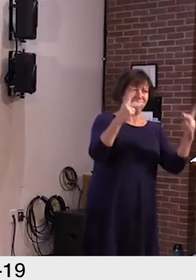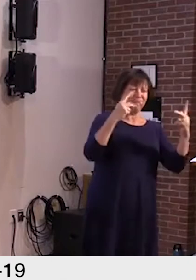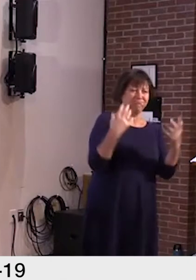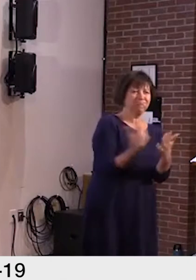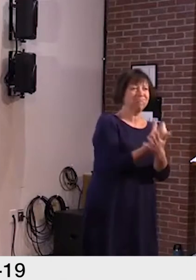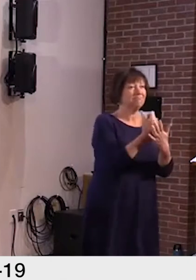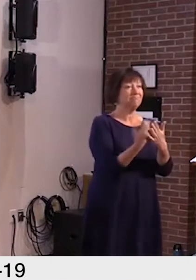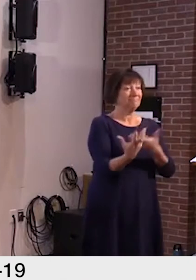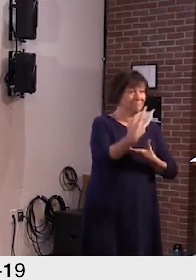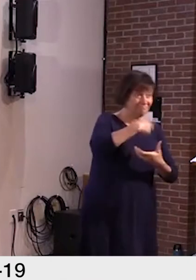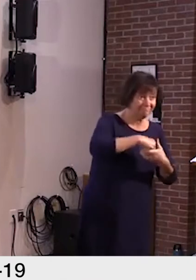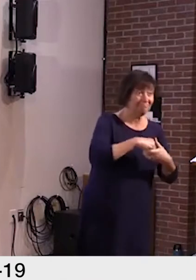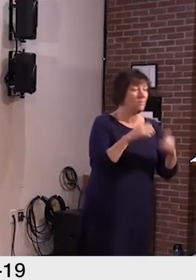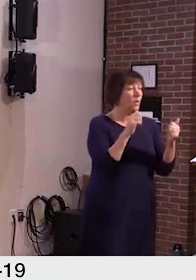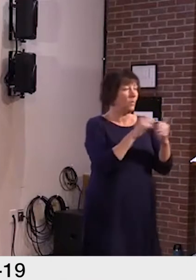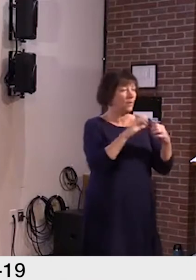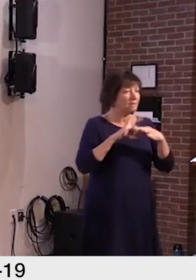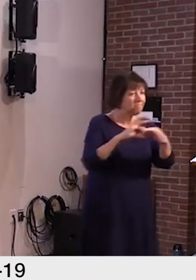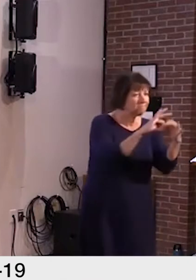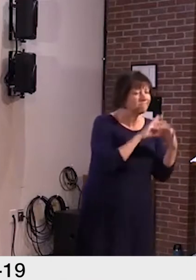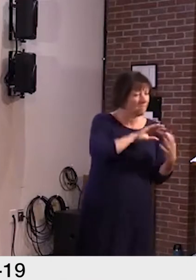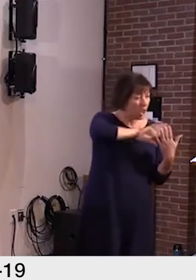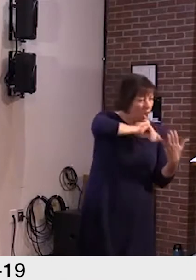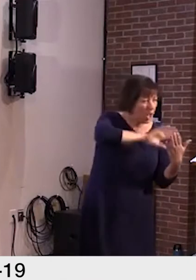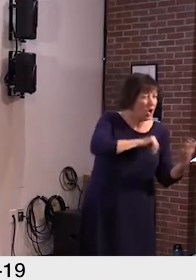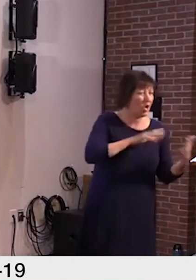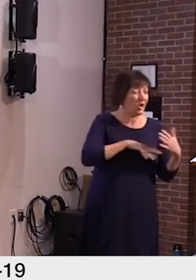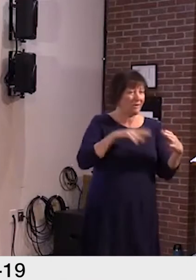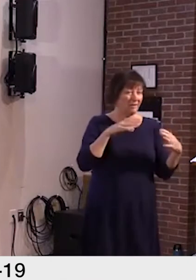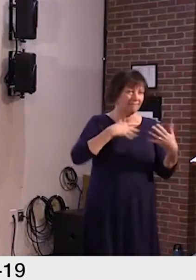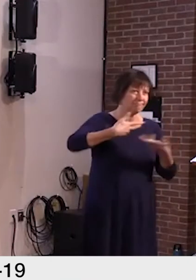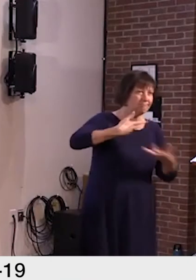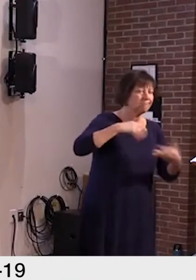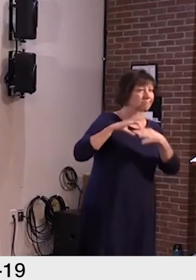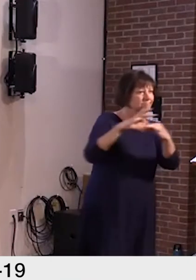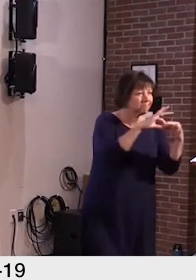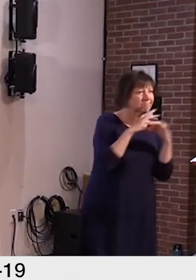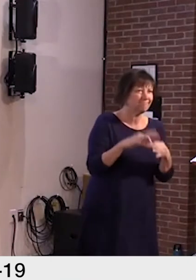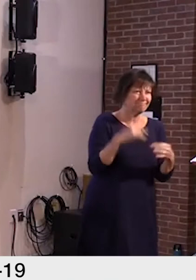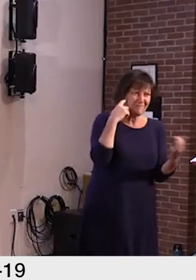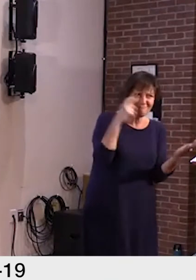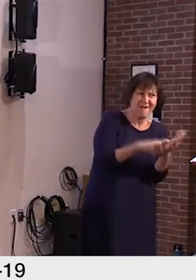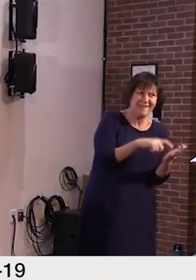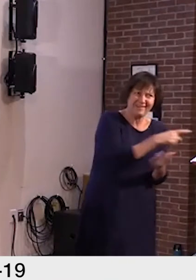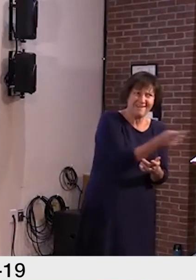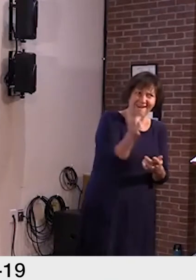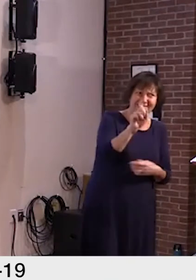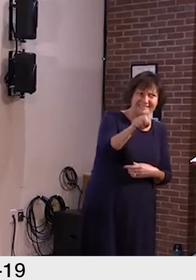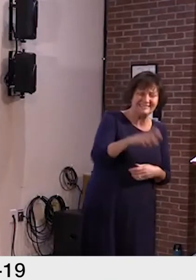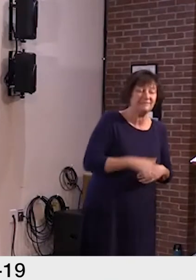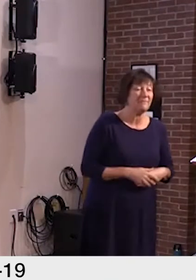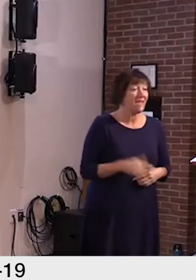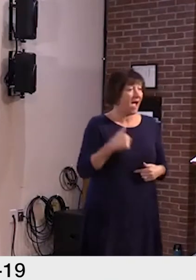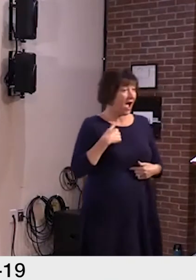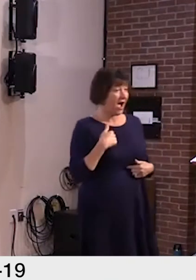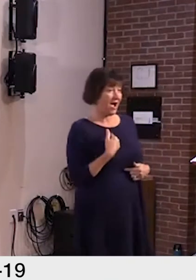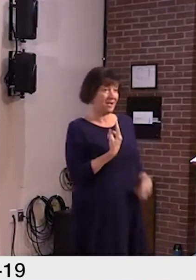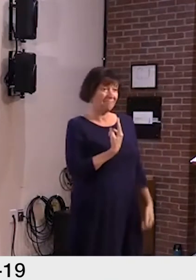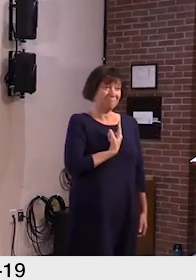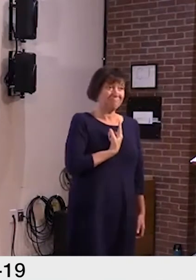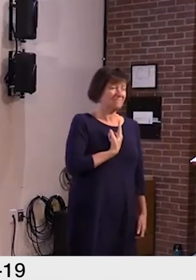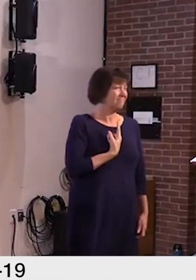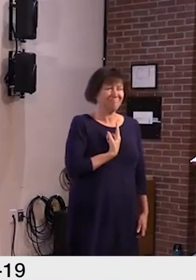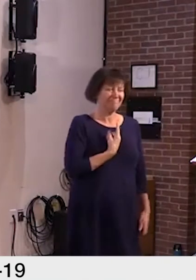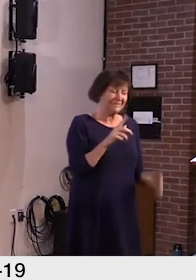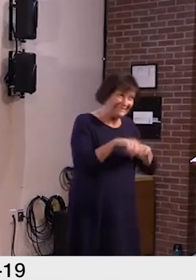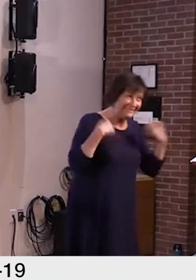engaged, connected, and heard. I'm grateful to be here this morning as just one member of an incredible team that has been working